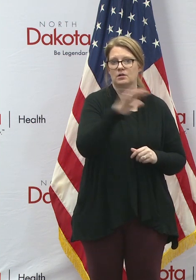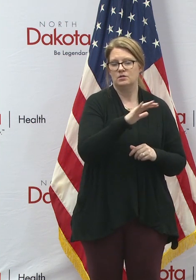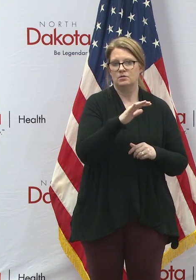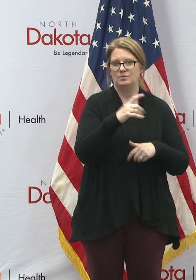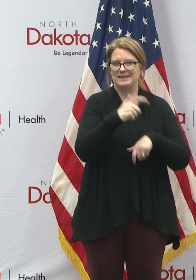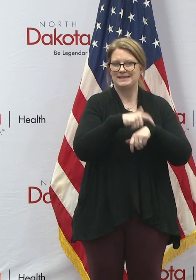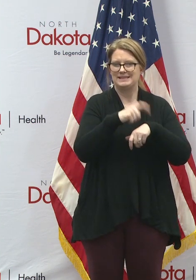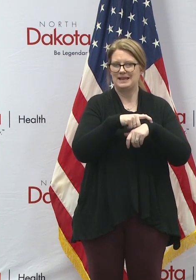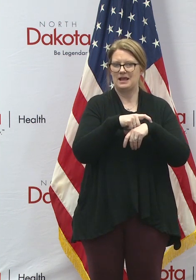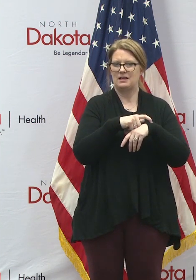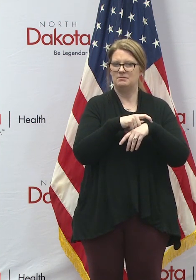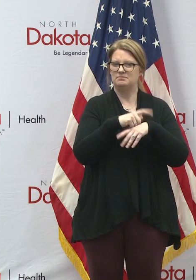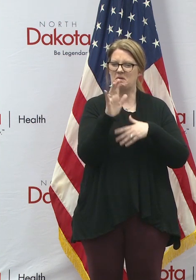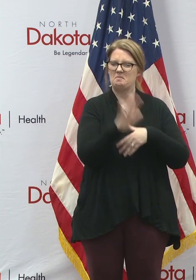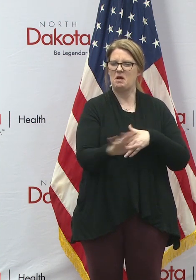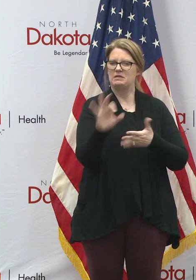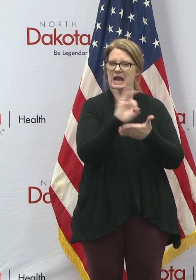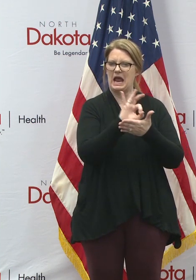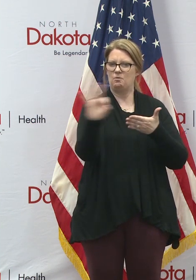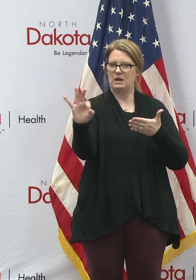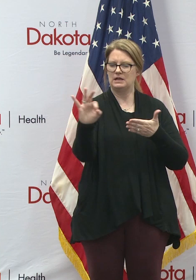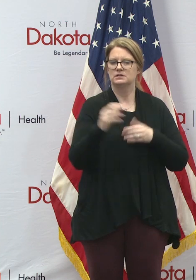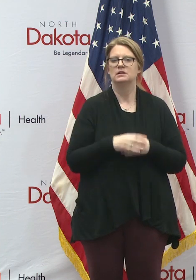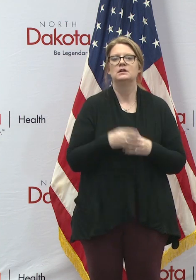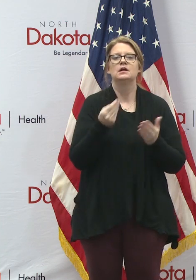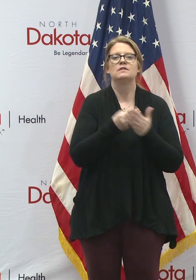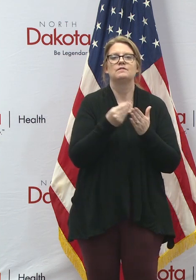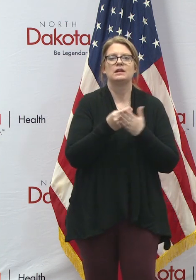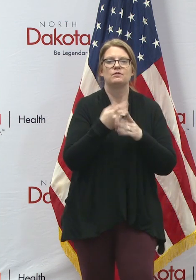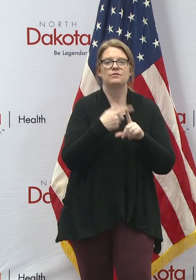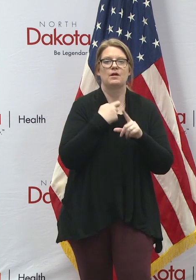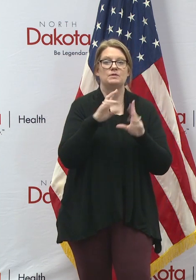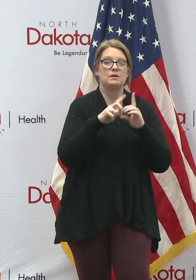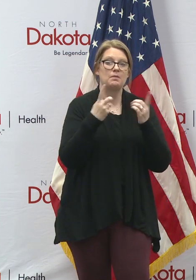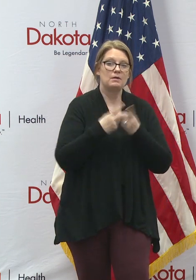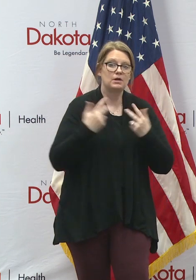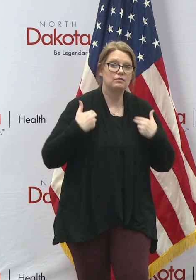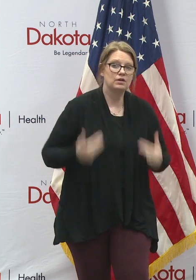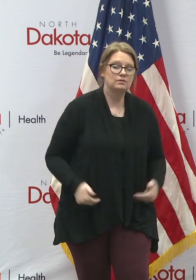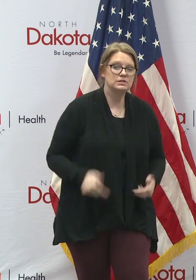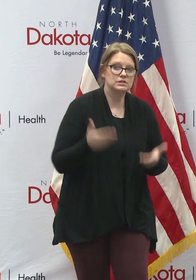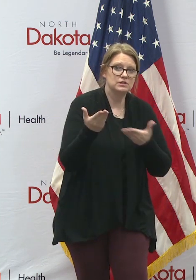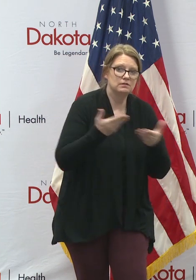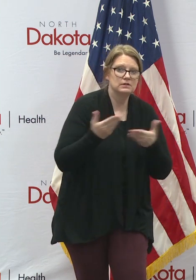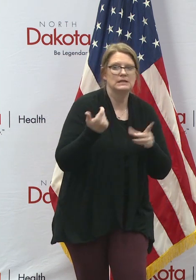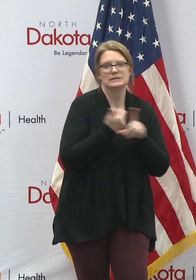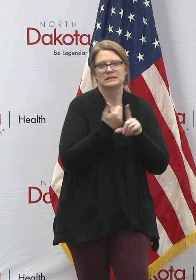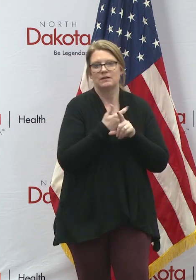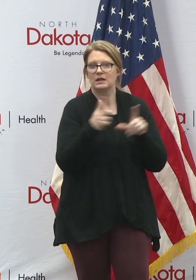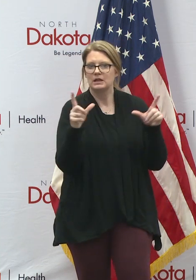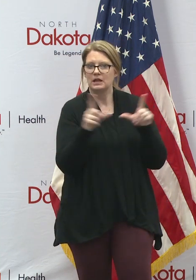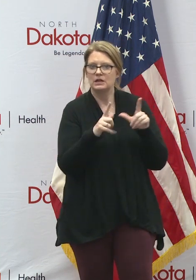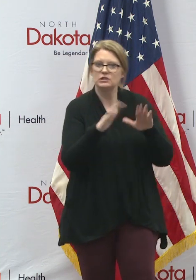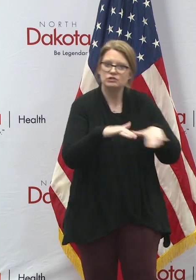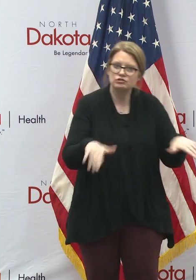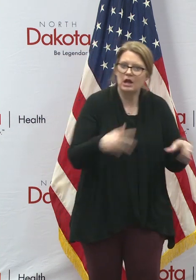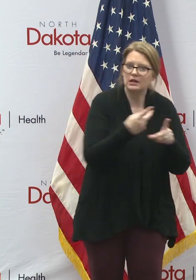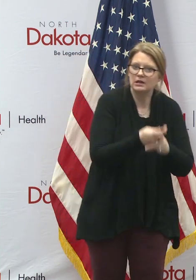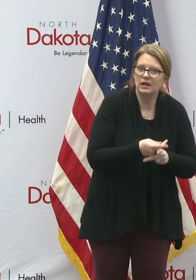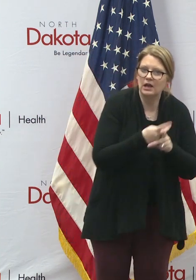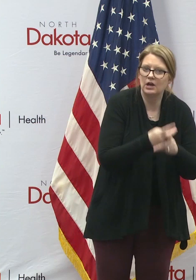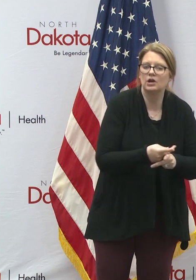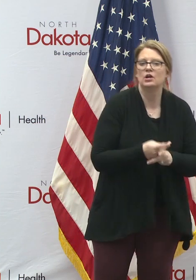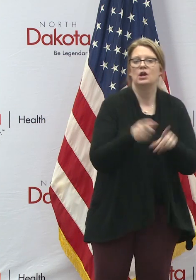weeks. Funding will come from the Department of Human Services, which licenses childcare facilities and administers the childcare